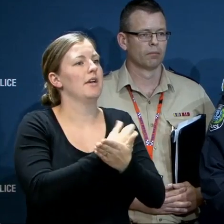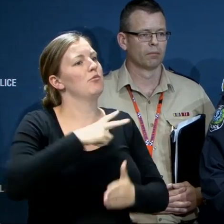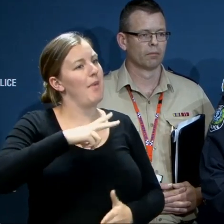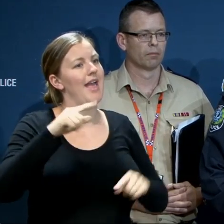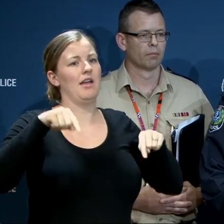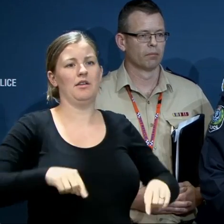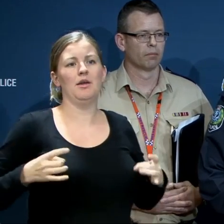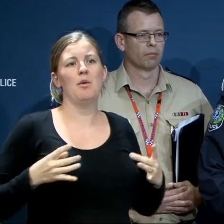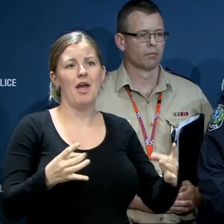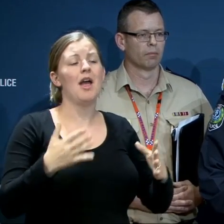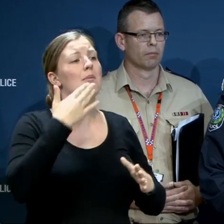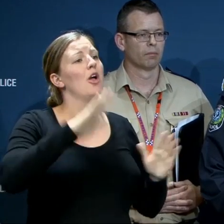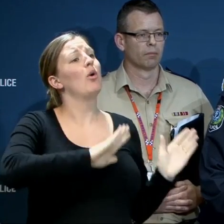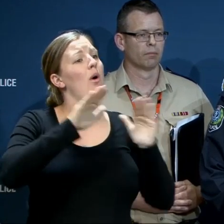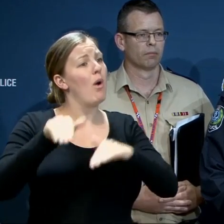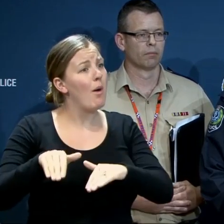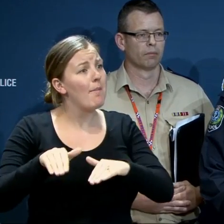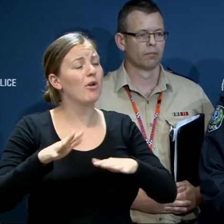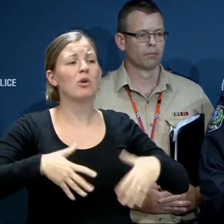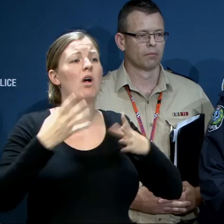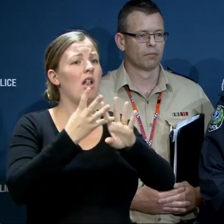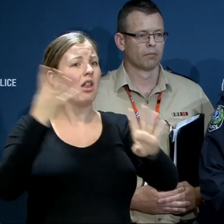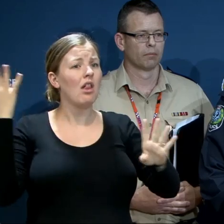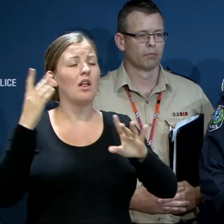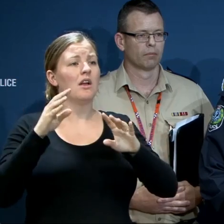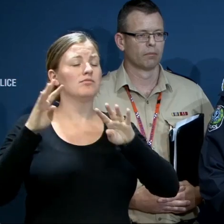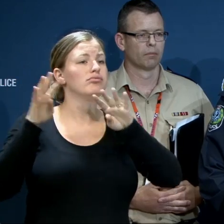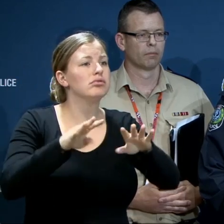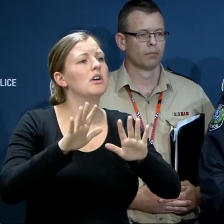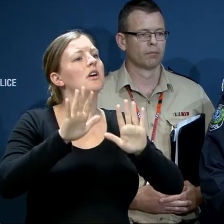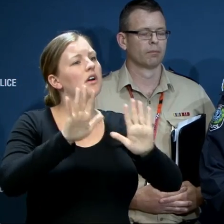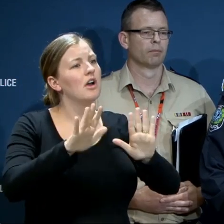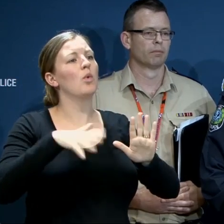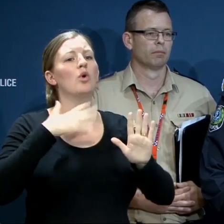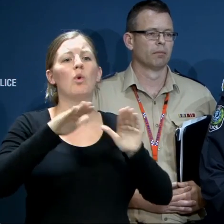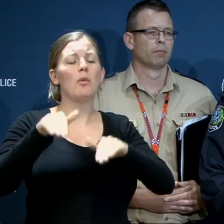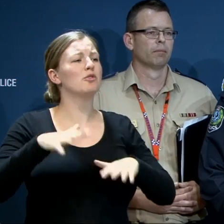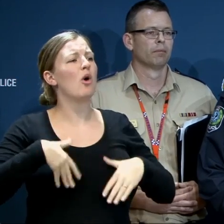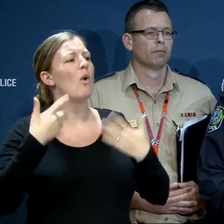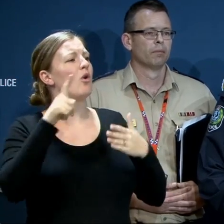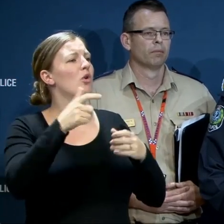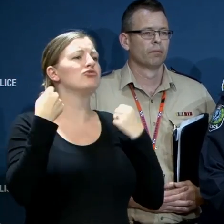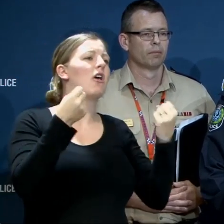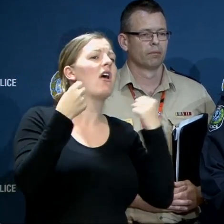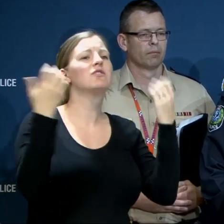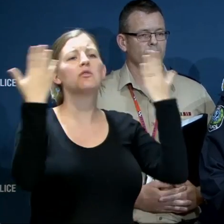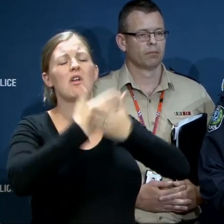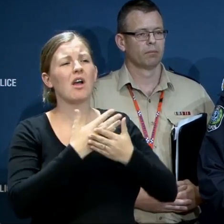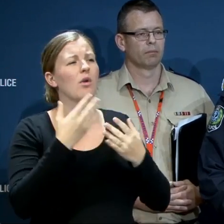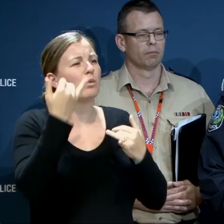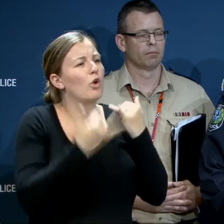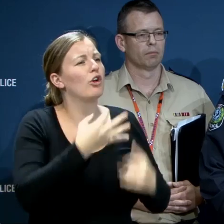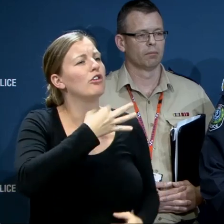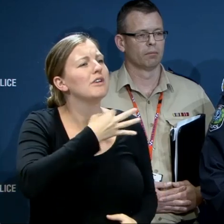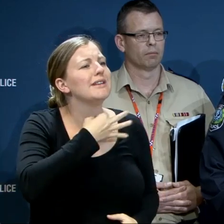travel home without risk of congestion and also ensure that people are not put at undue risk by travelling on the roads or being